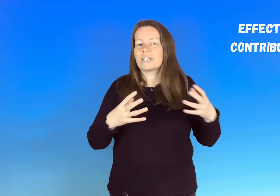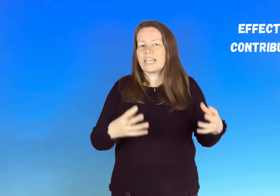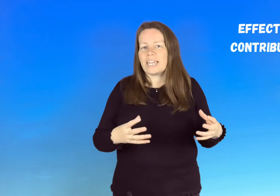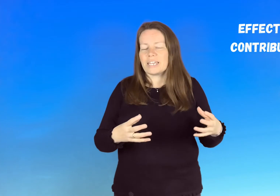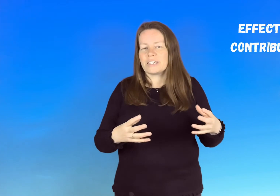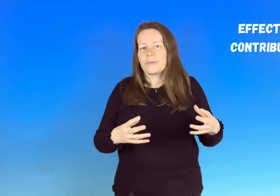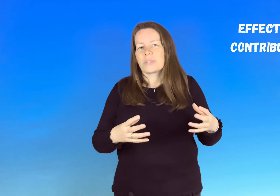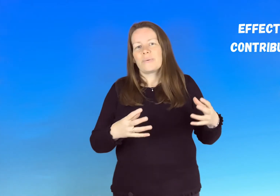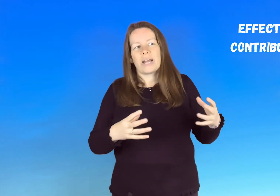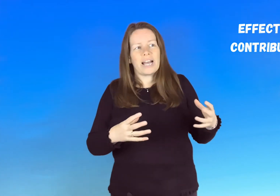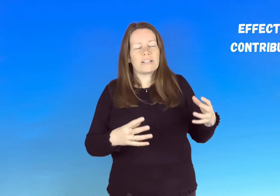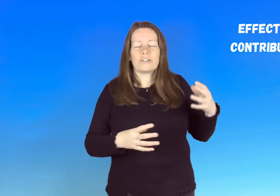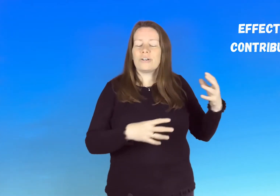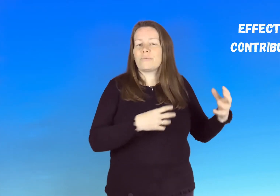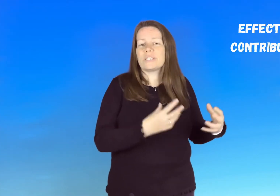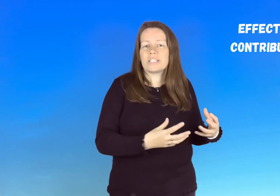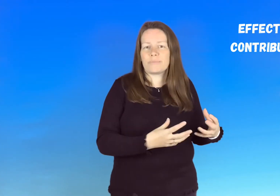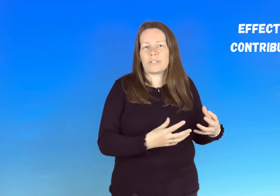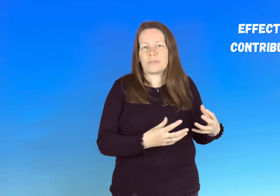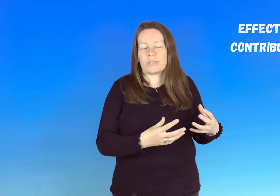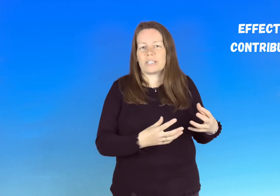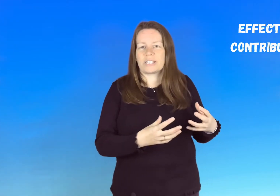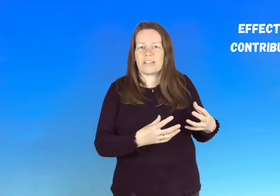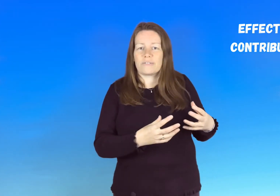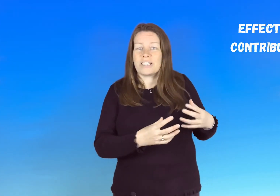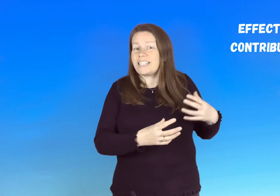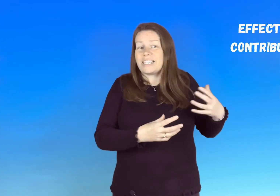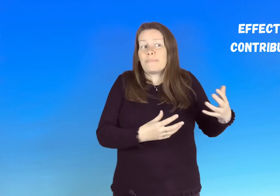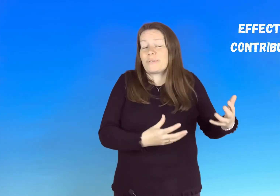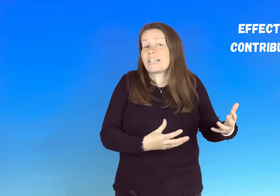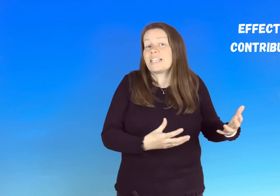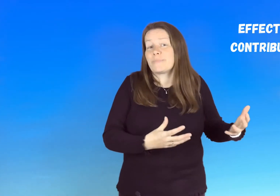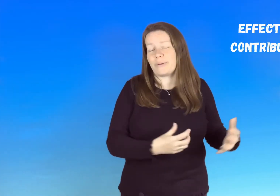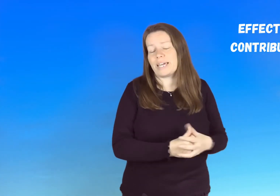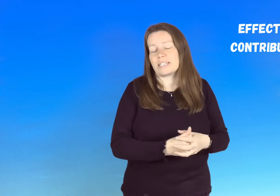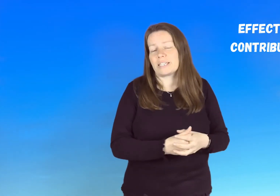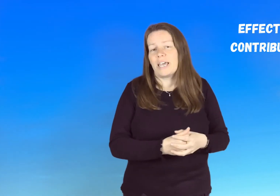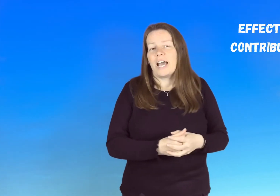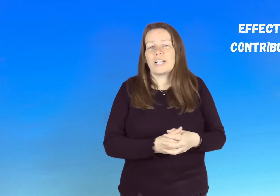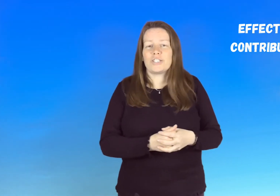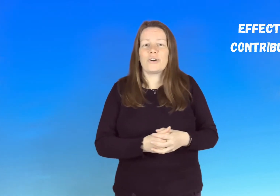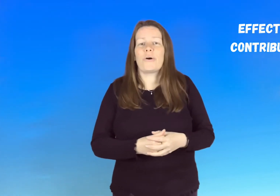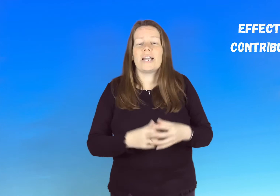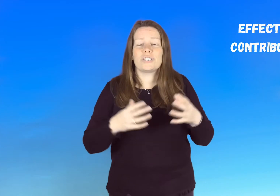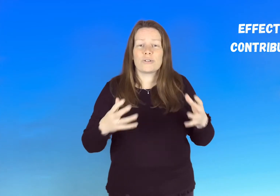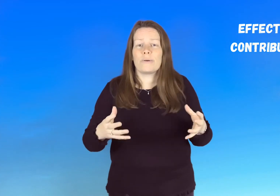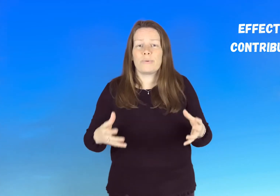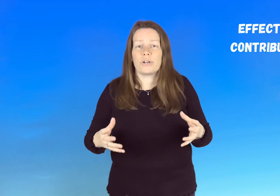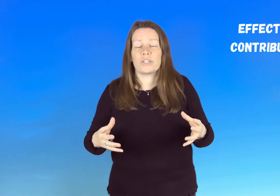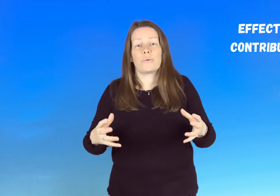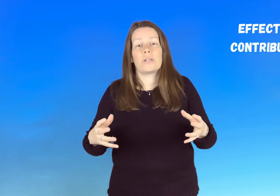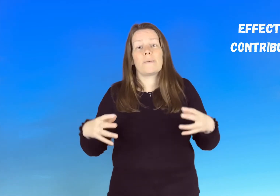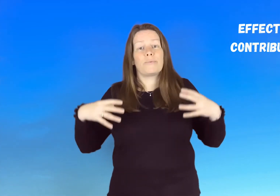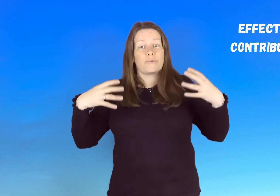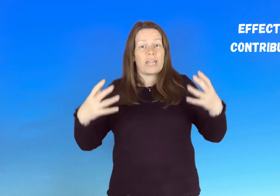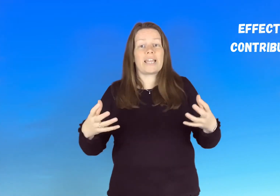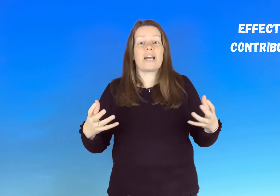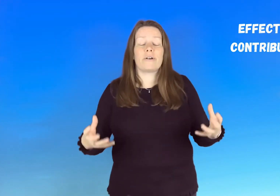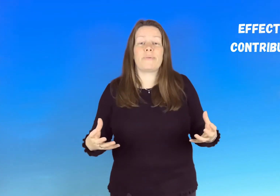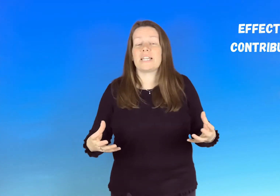cain well god wasn't so pleased with his gift and he didn't bring his best and you know it's so important that we bring our best